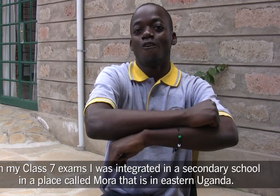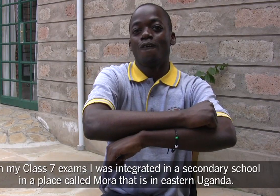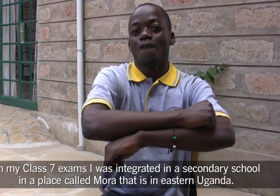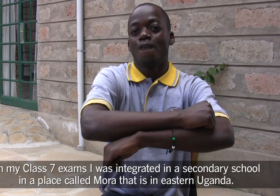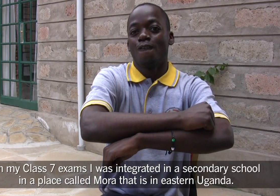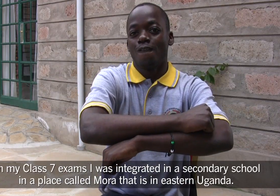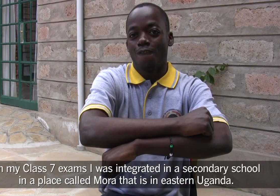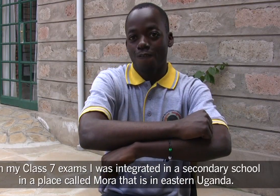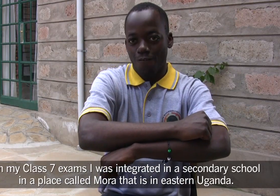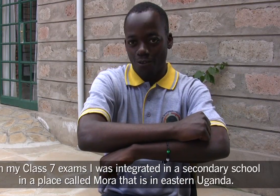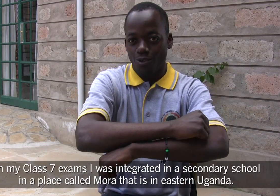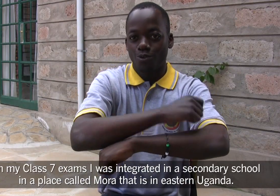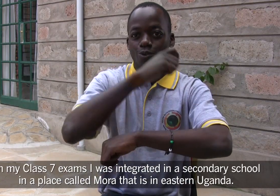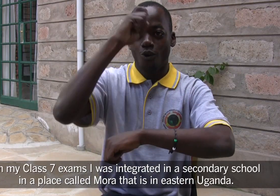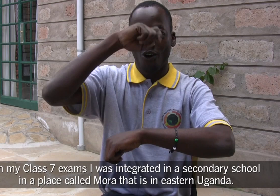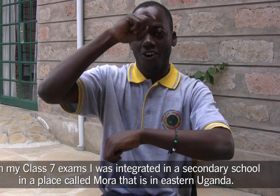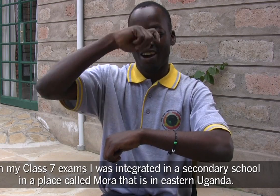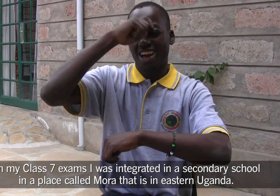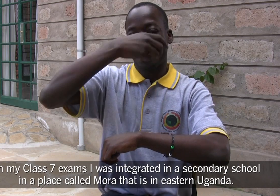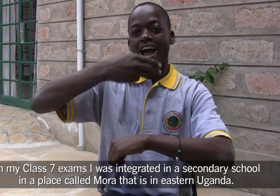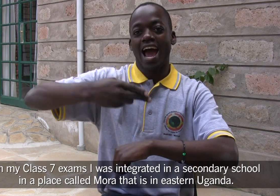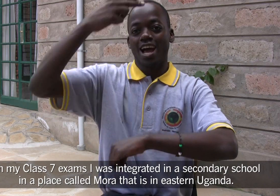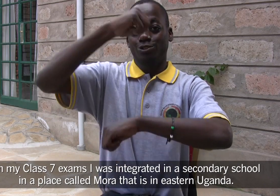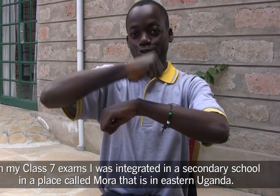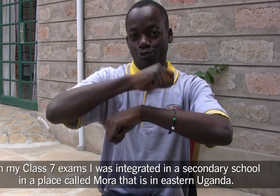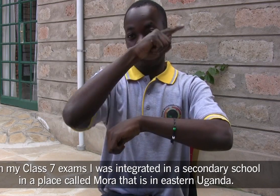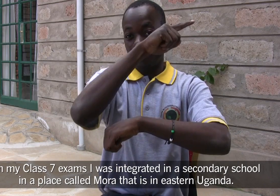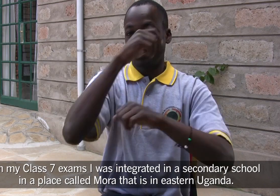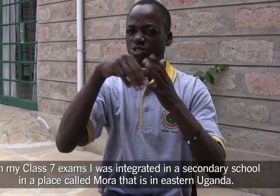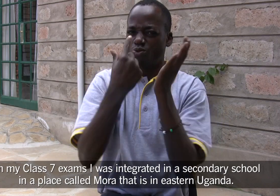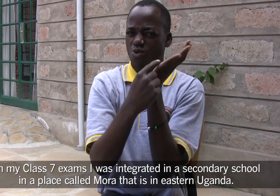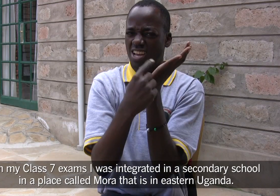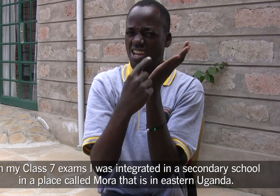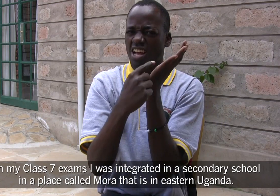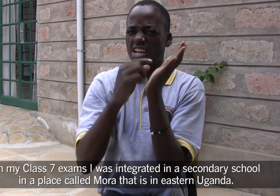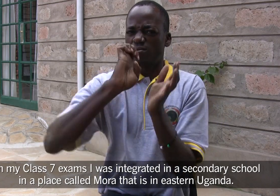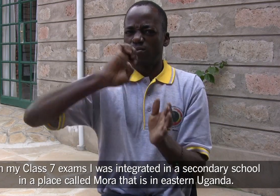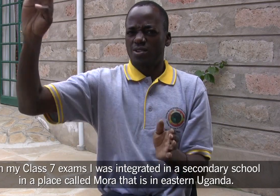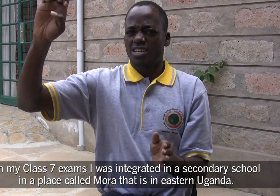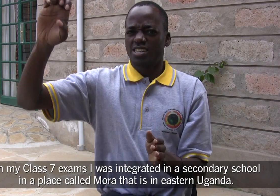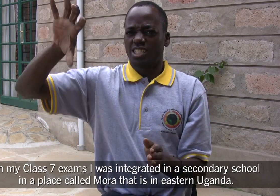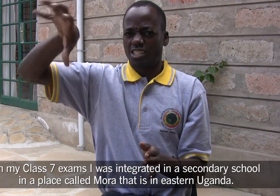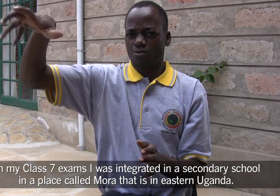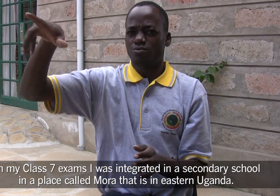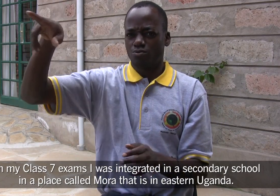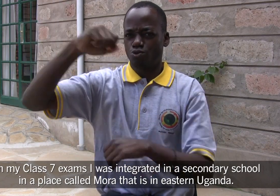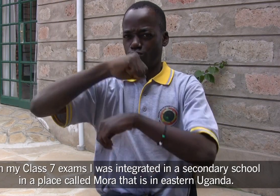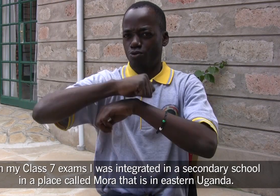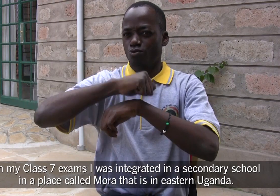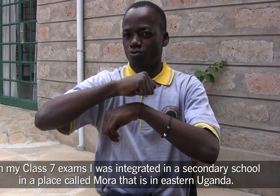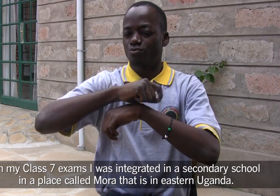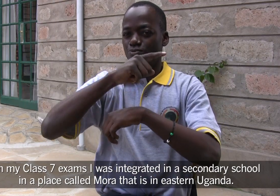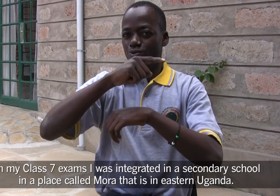I was integrated in a secondary school. That was in a place called Mora. It is in Eastern Uganda.